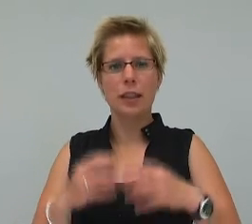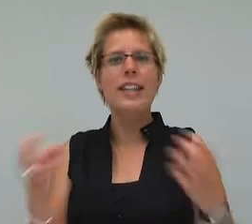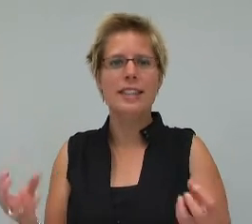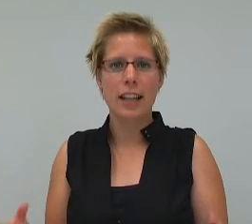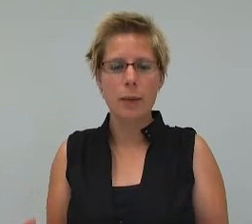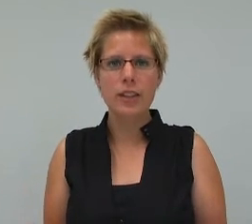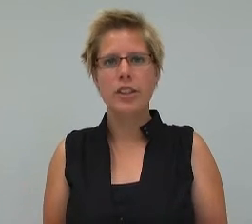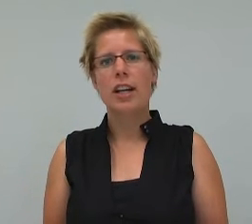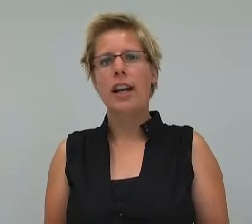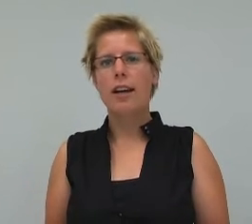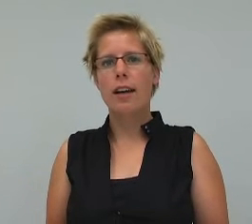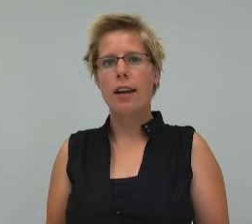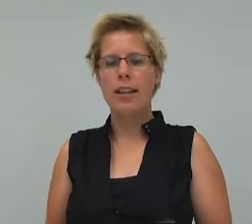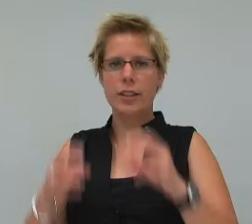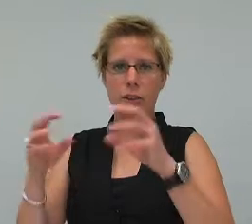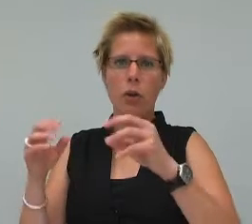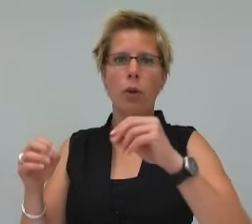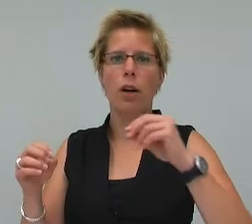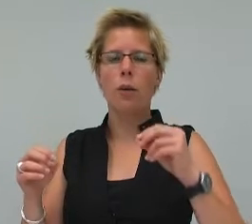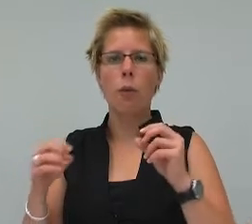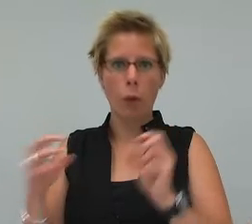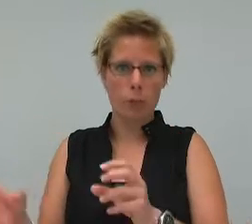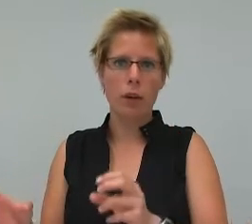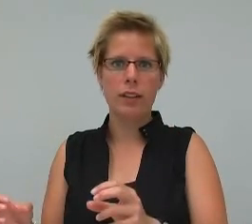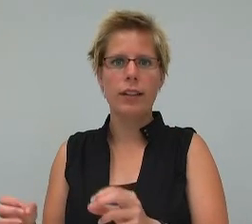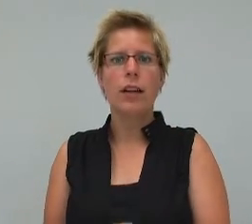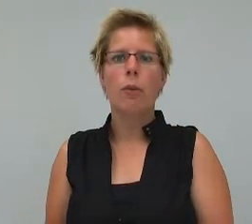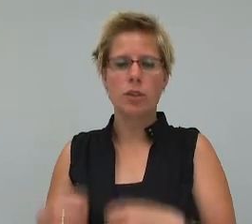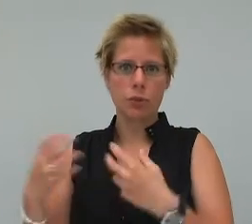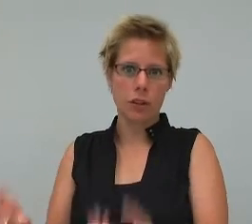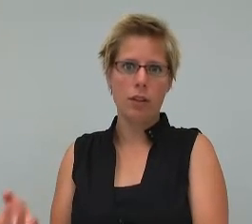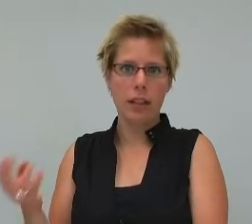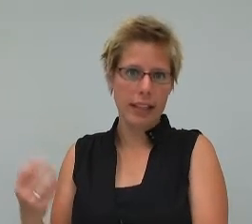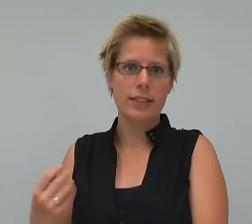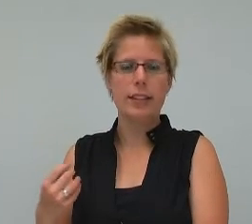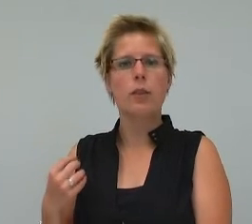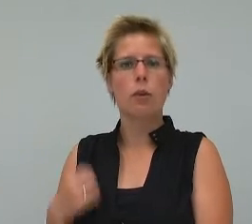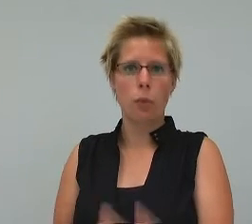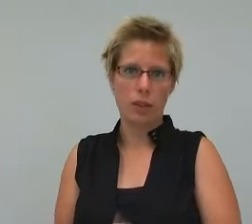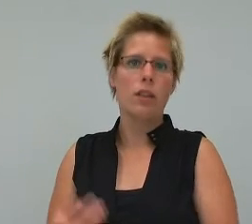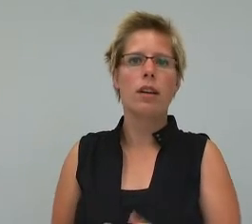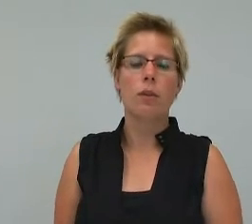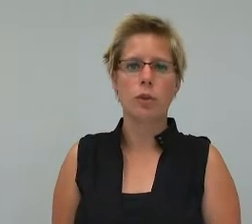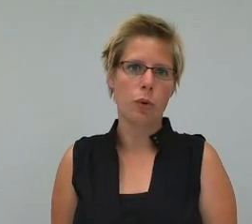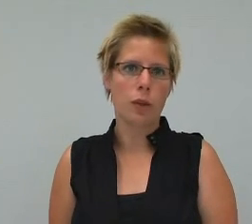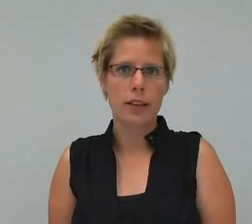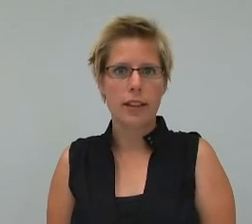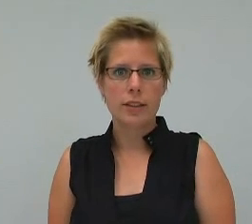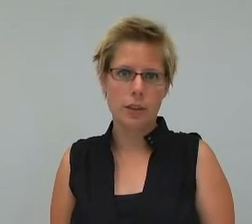easy language. And they show what party was against it or what was for it. So